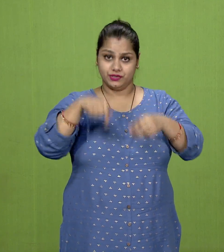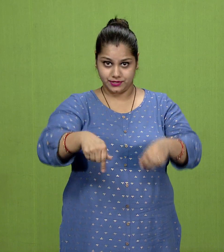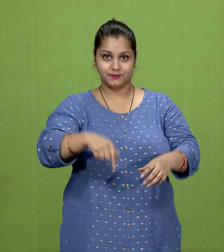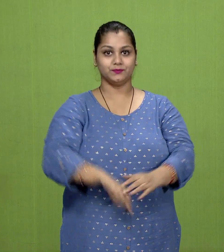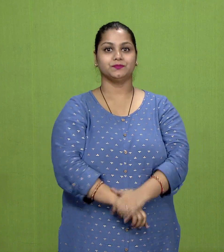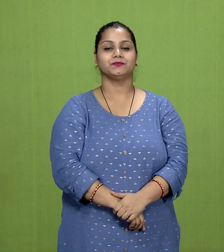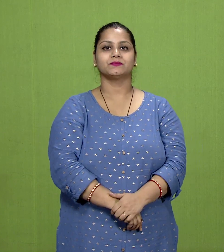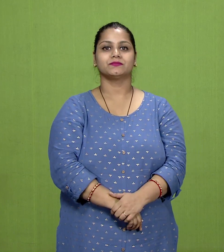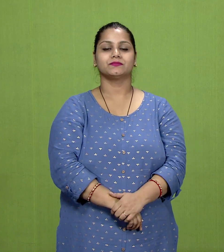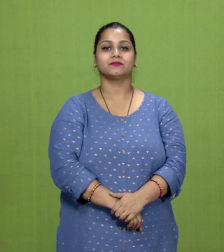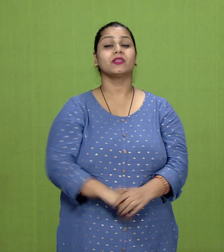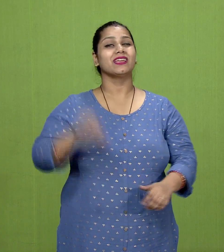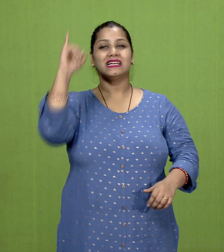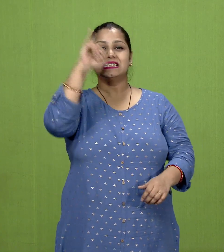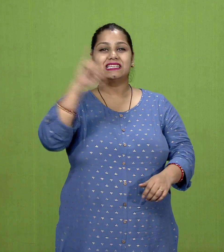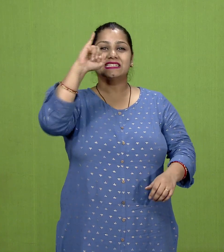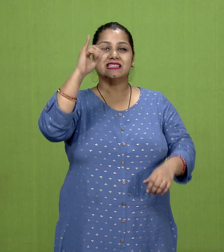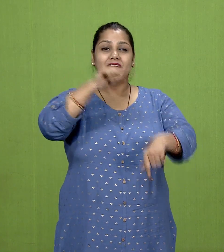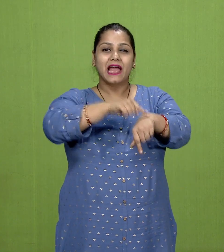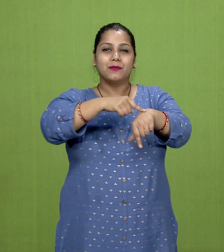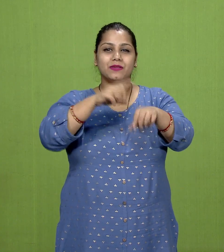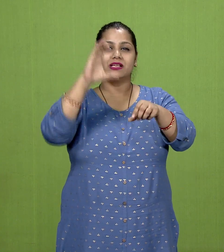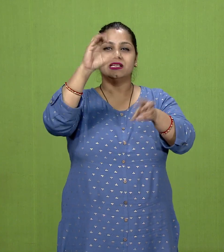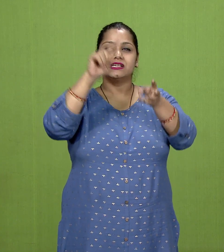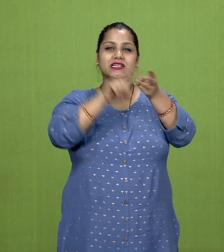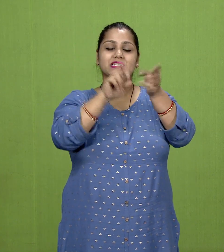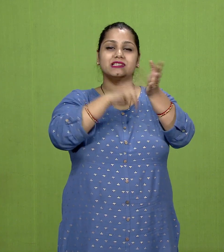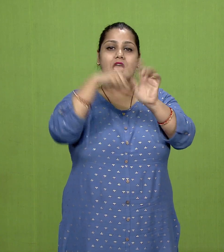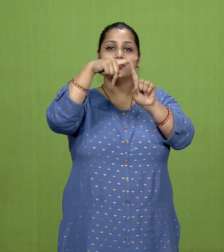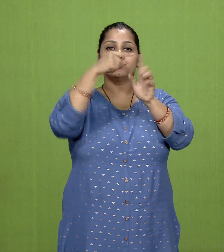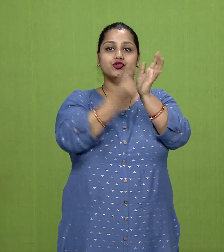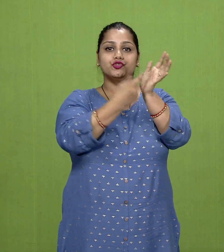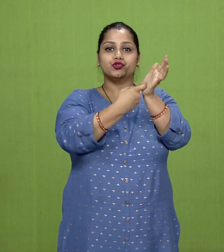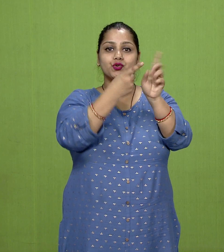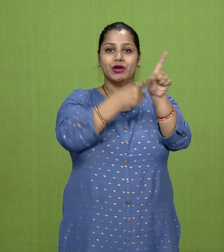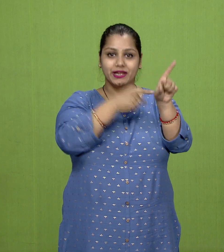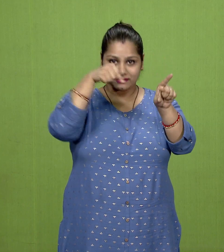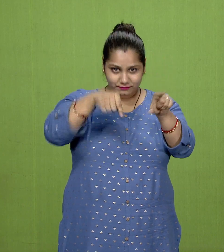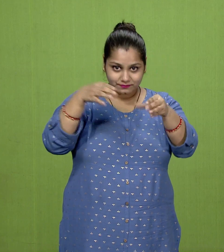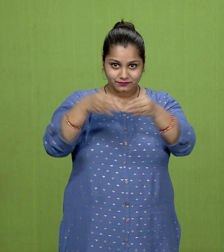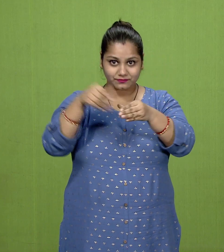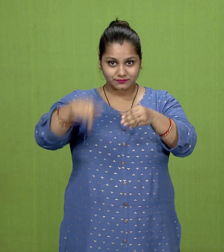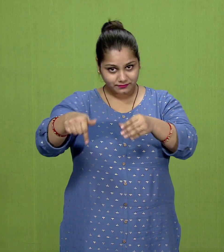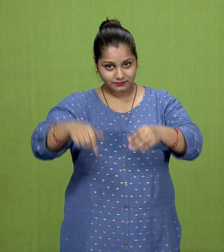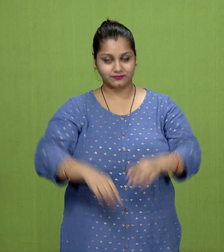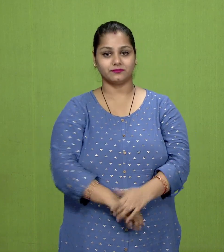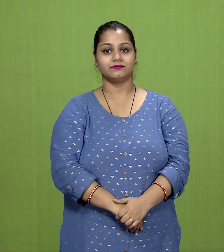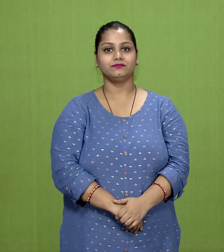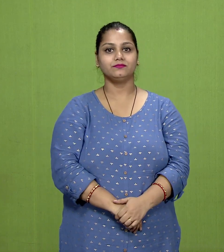in the sixth century in sixth B.C.